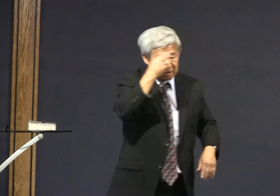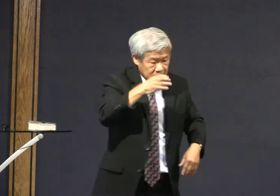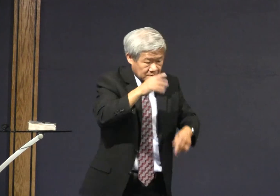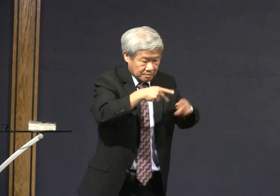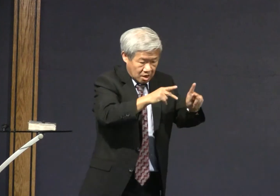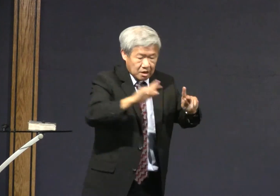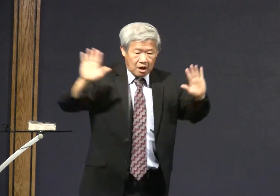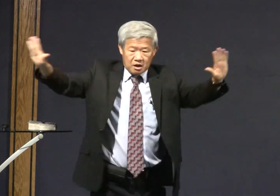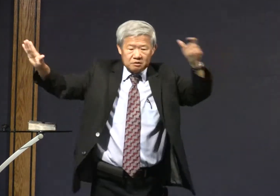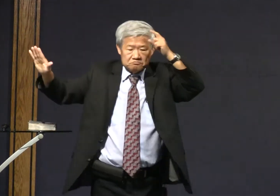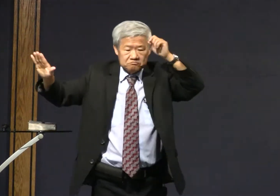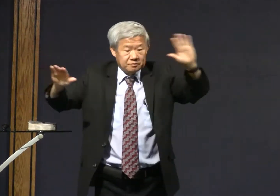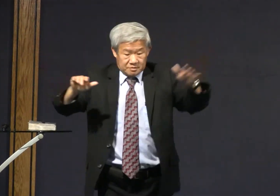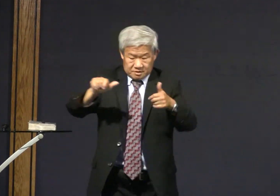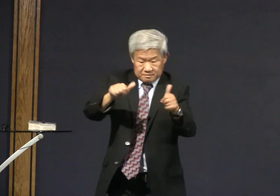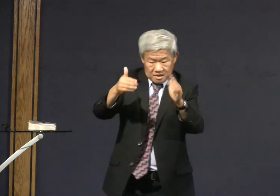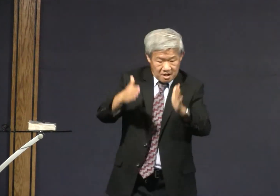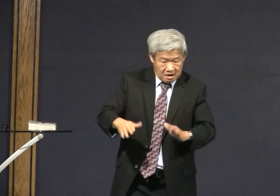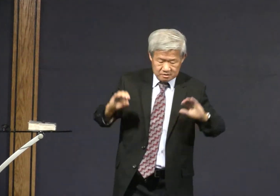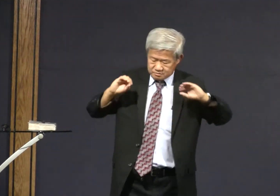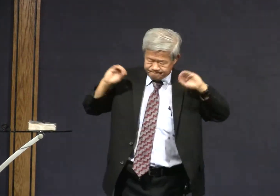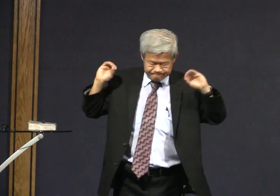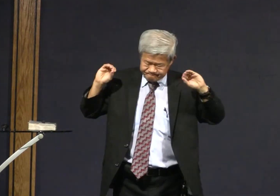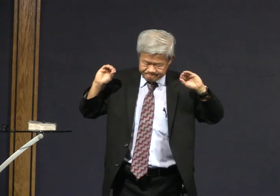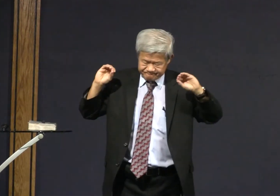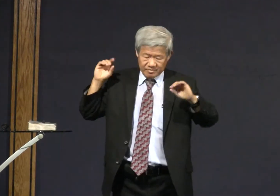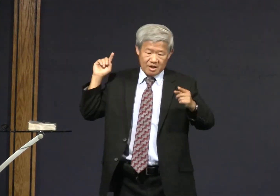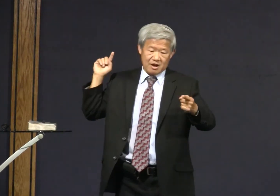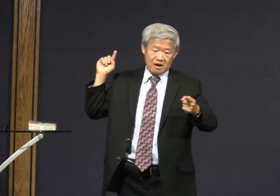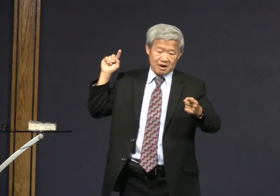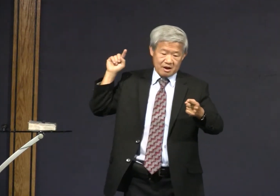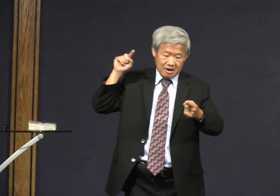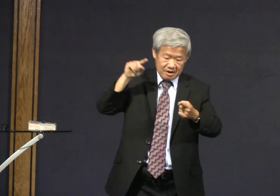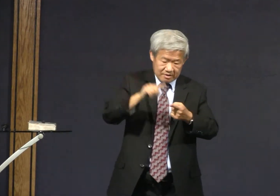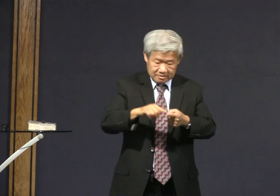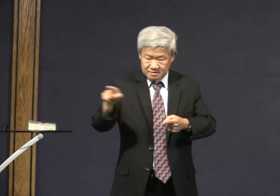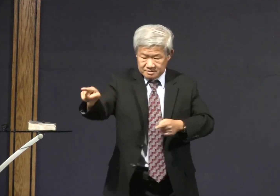and in the Lutheran church, people were permitted to drink wine, but until